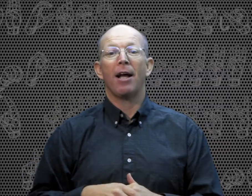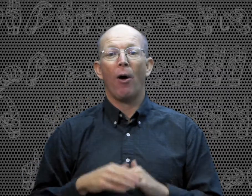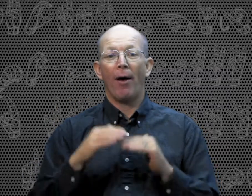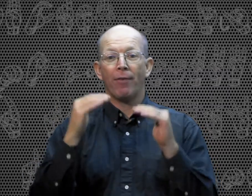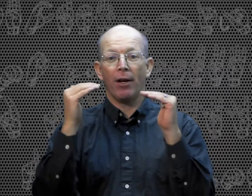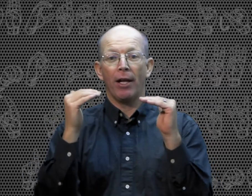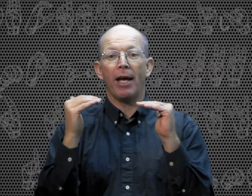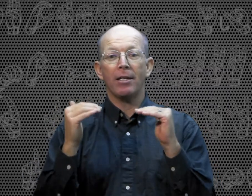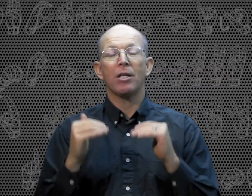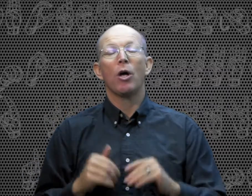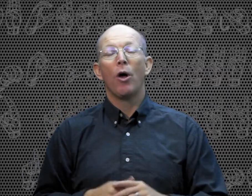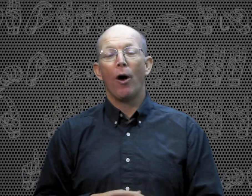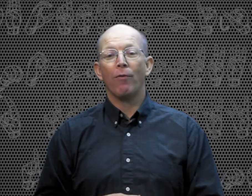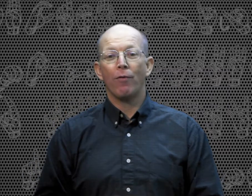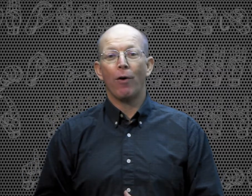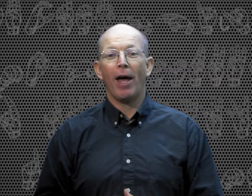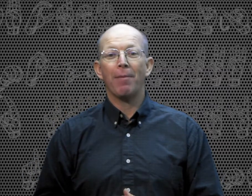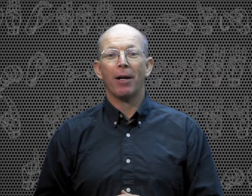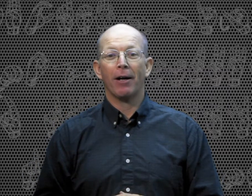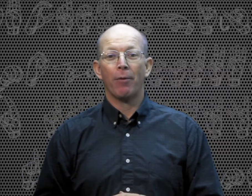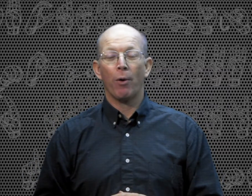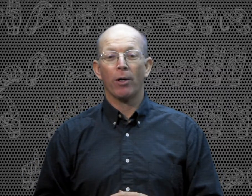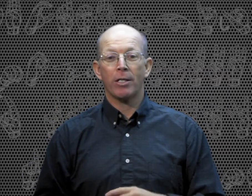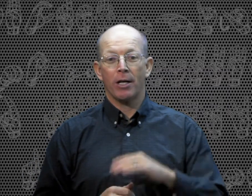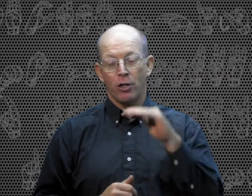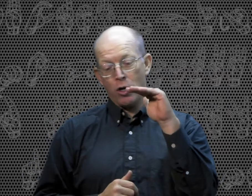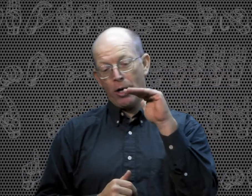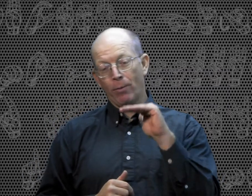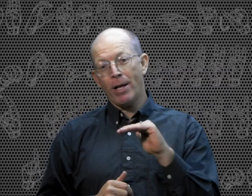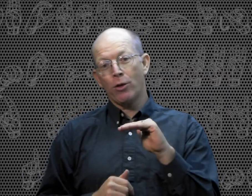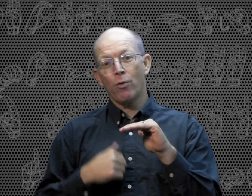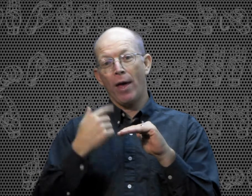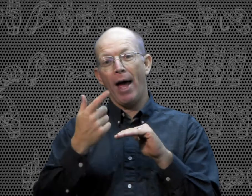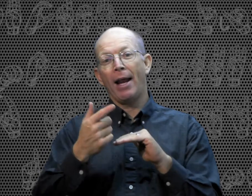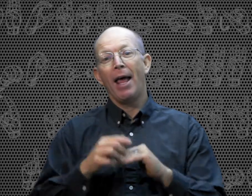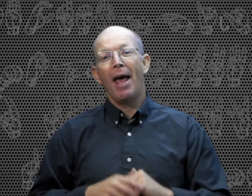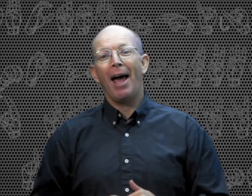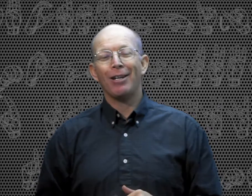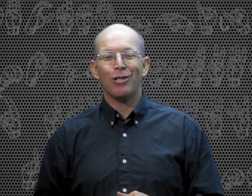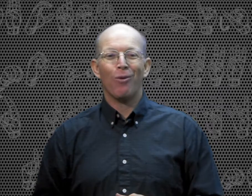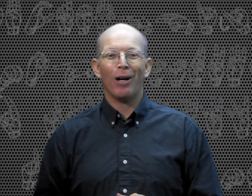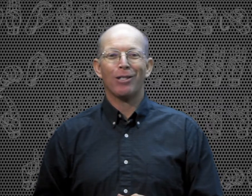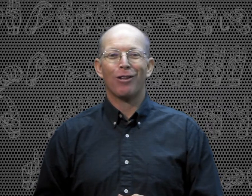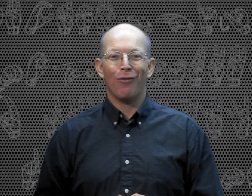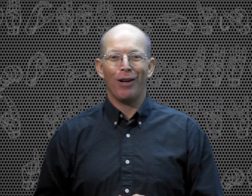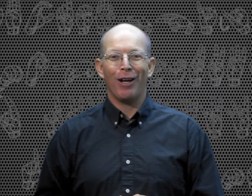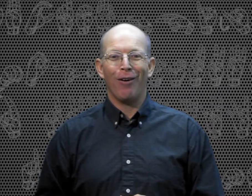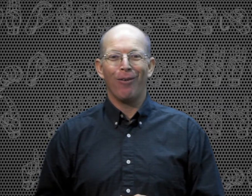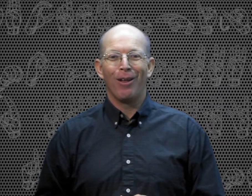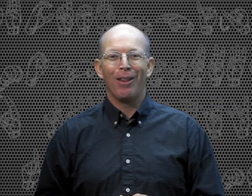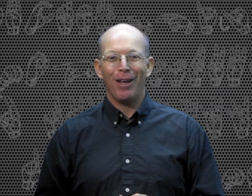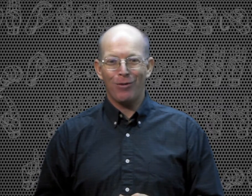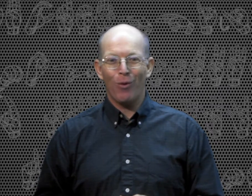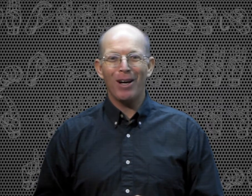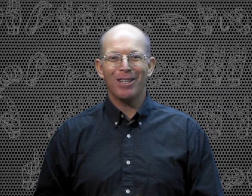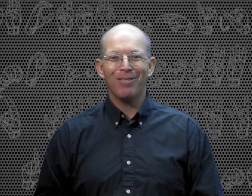I'll have the list of the vocabulary words there, so you can read through that as you watch the video. Thanks for watching.